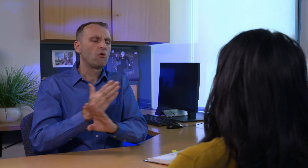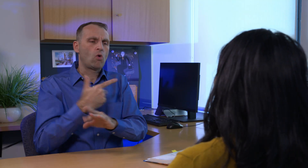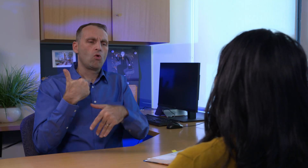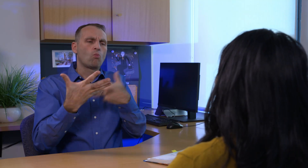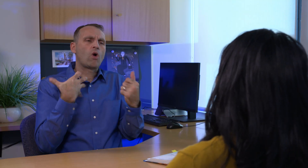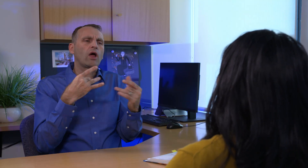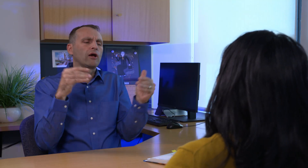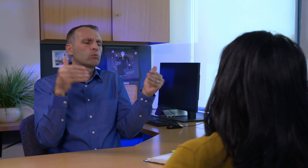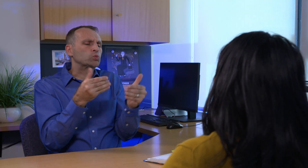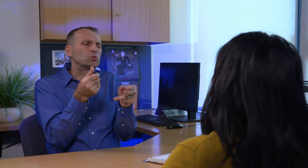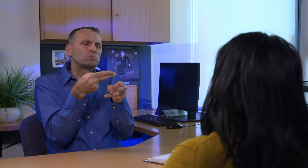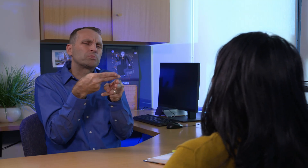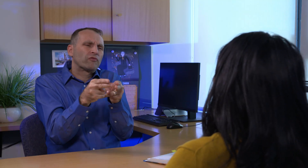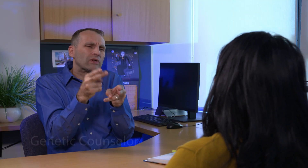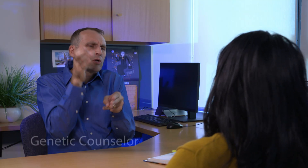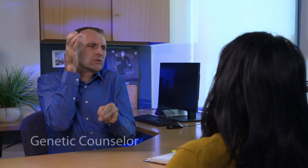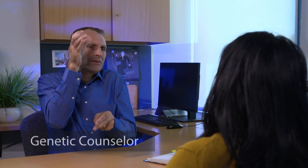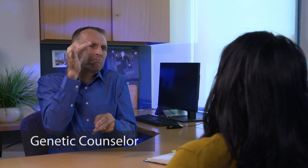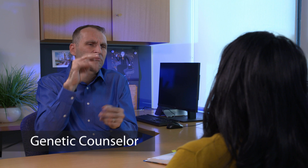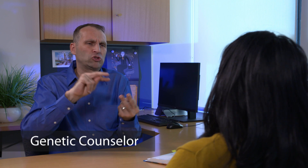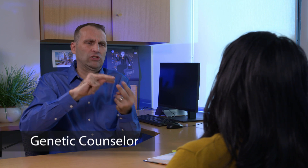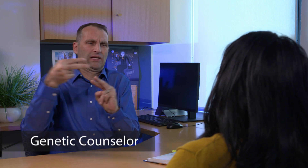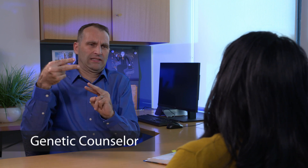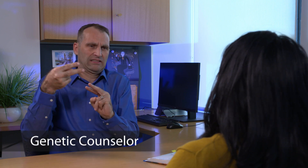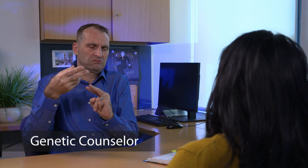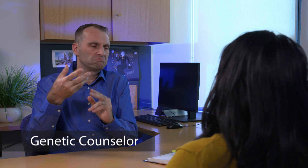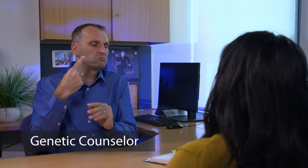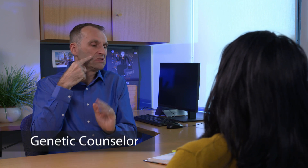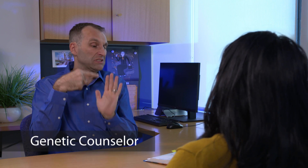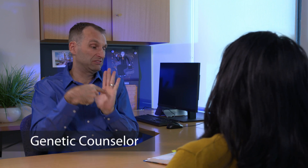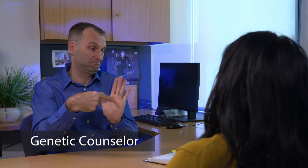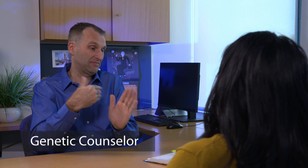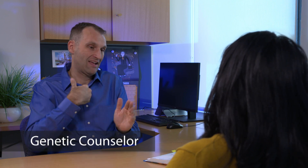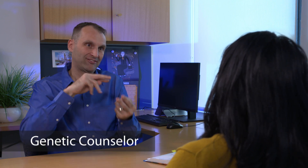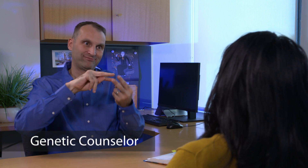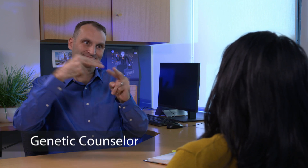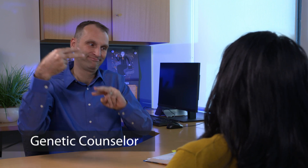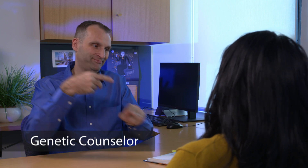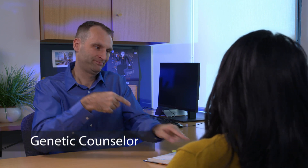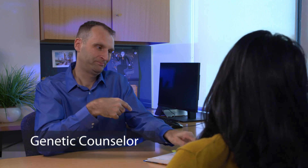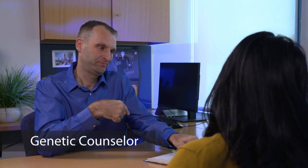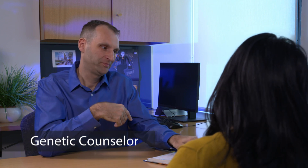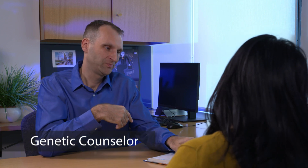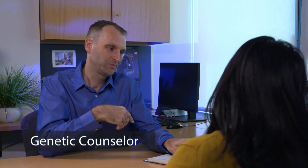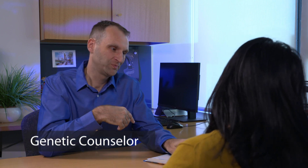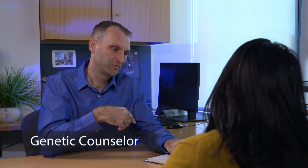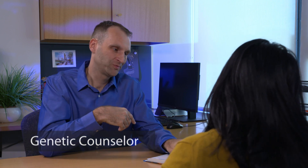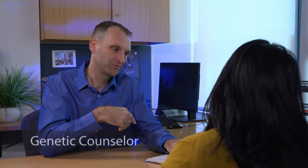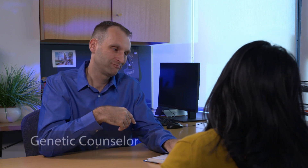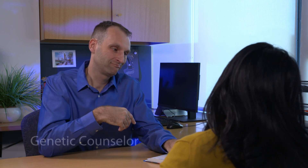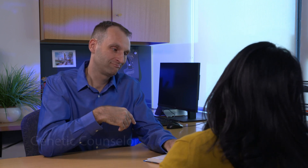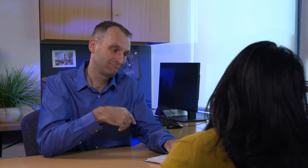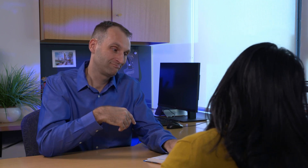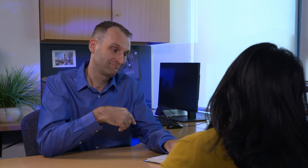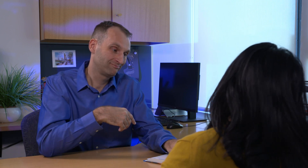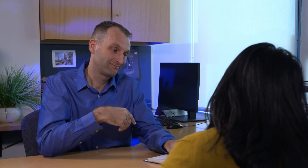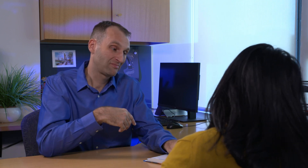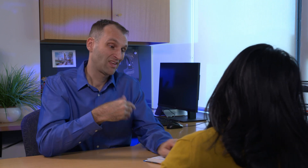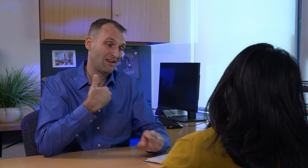Oh, good. Before we move forward, I just want to review a little bit about genetic testing. As you see here, there are a